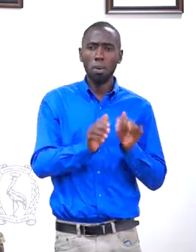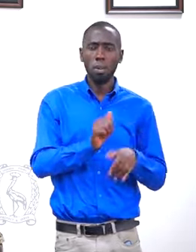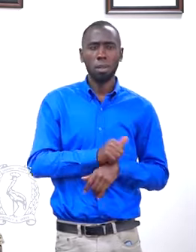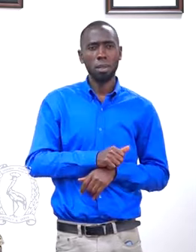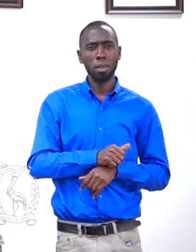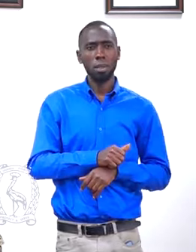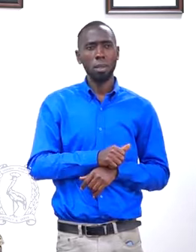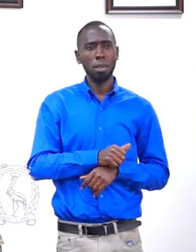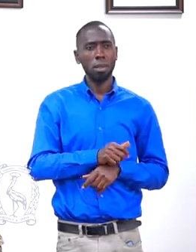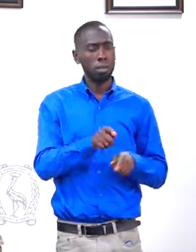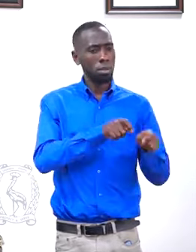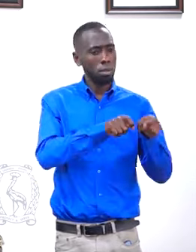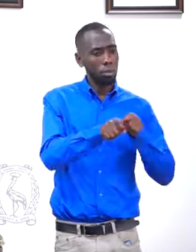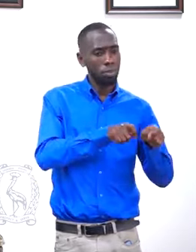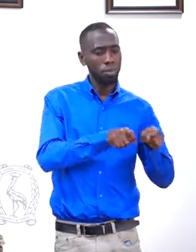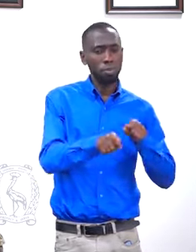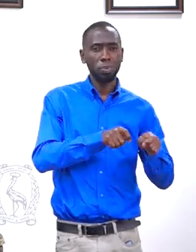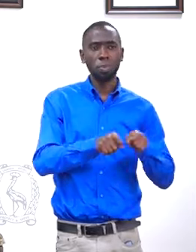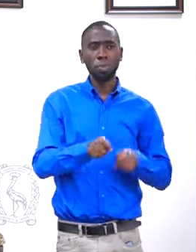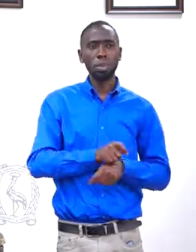over the victim.